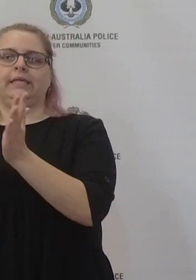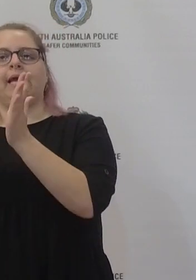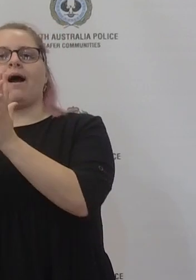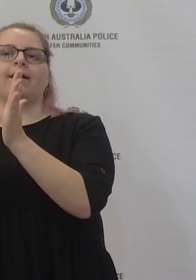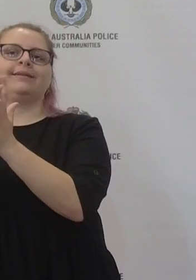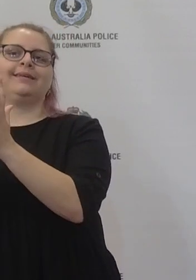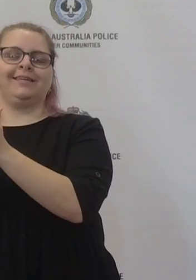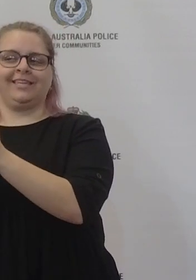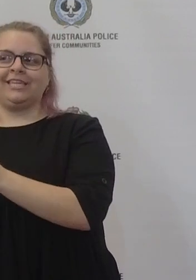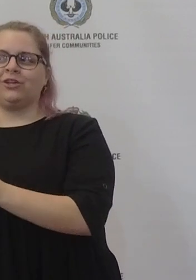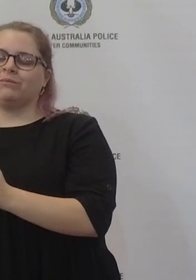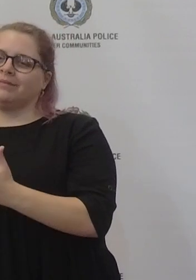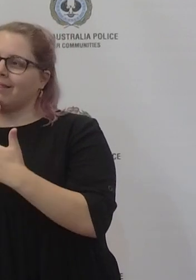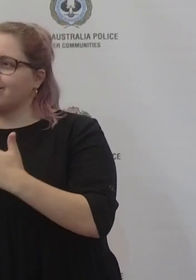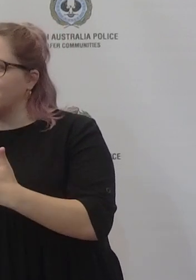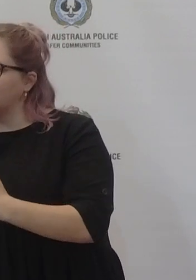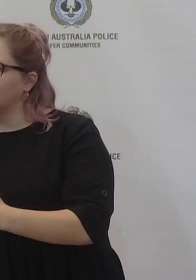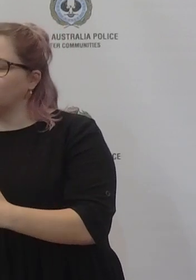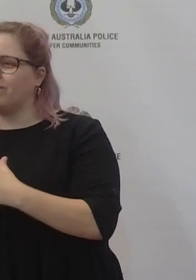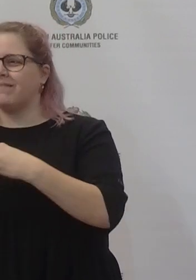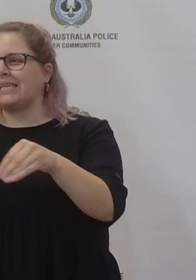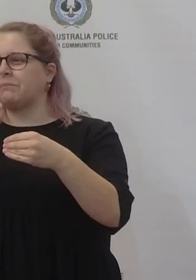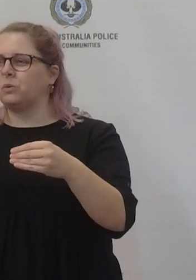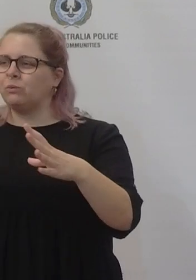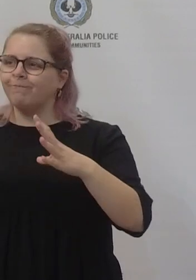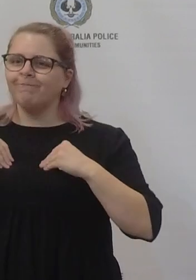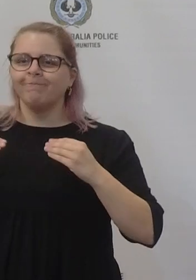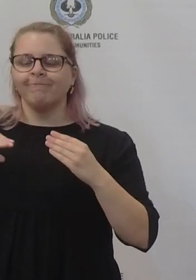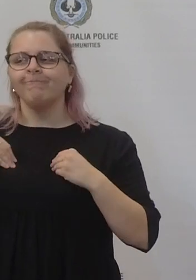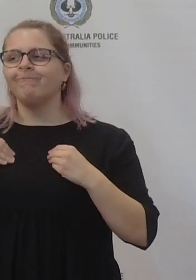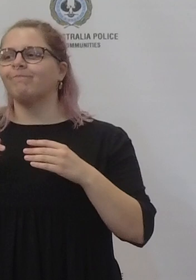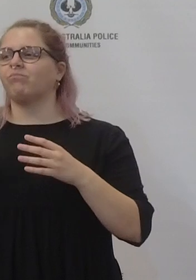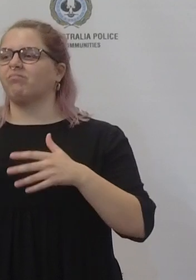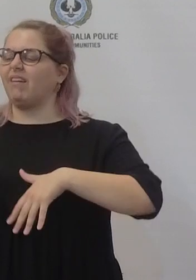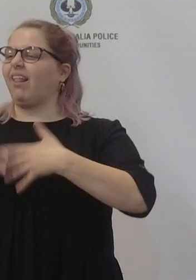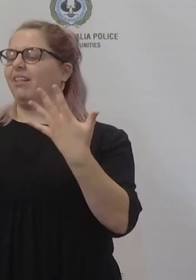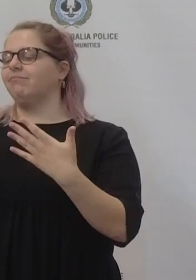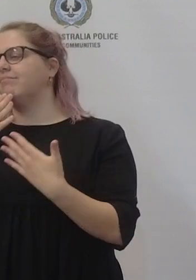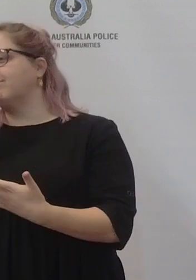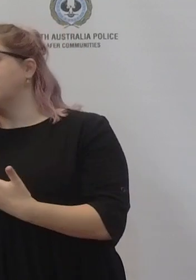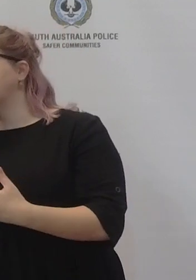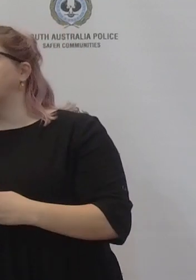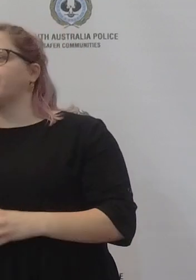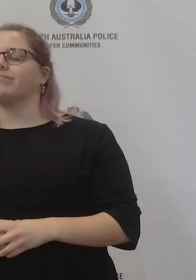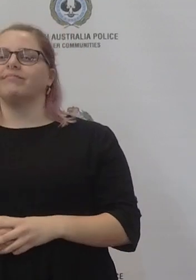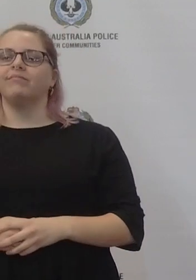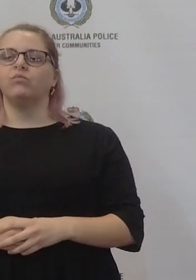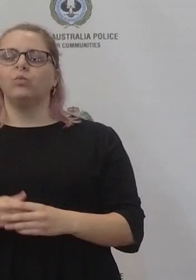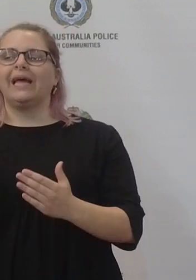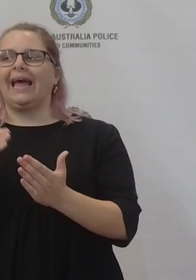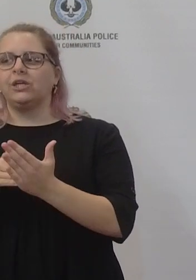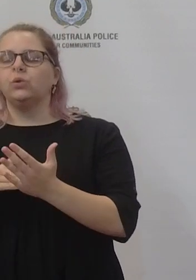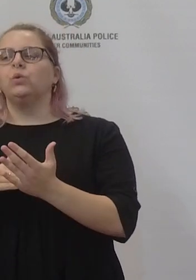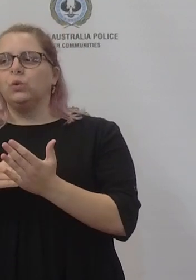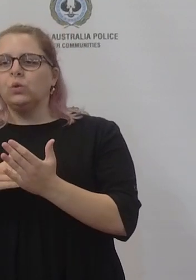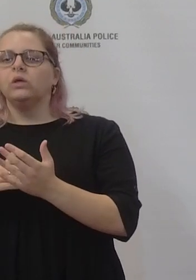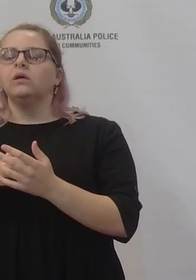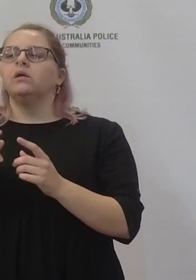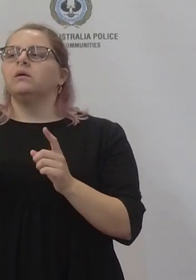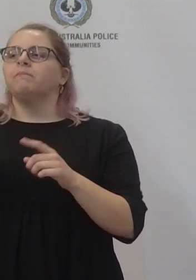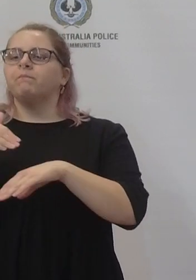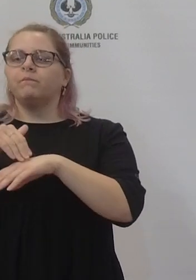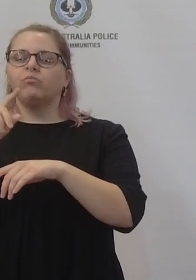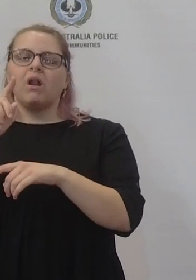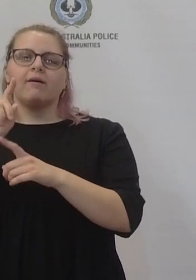we're obviously feeling pressure in our specialist teaching areas and the further away from the